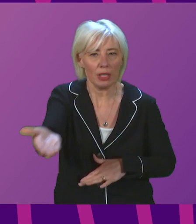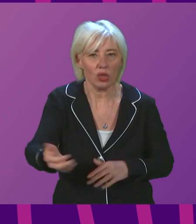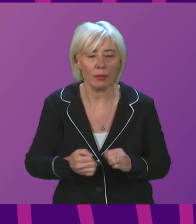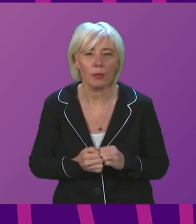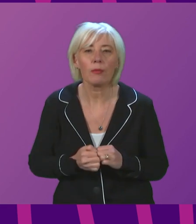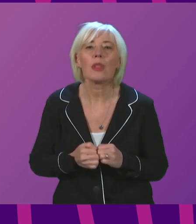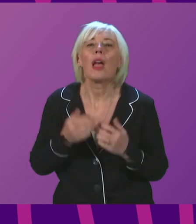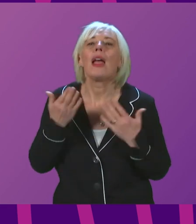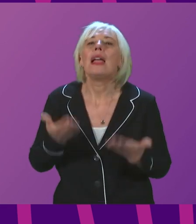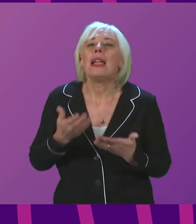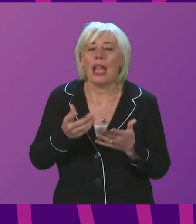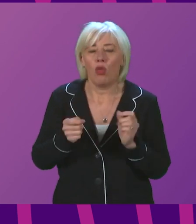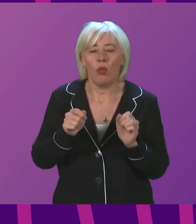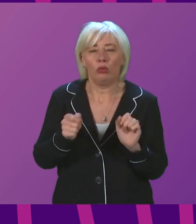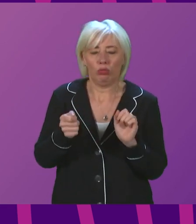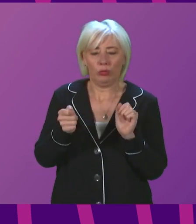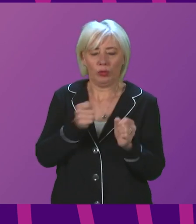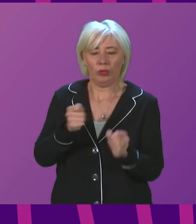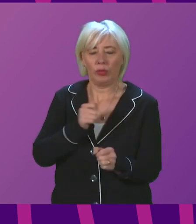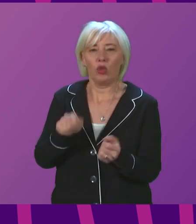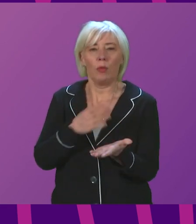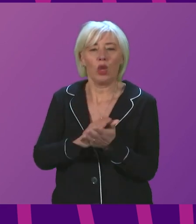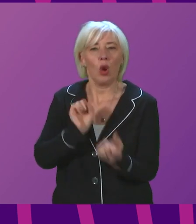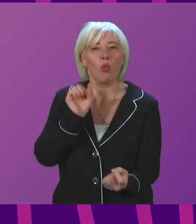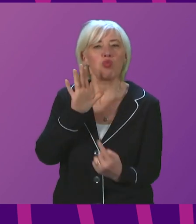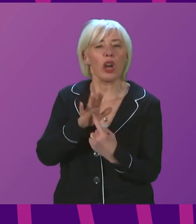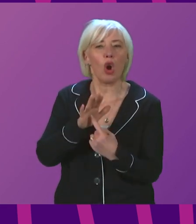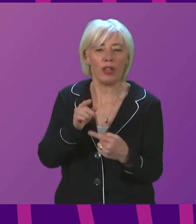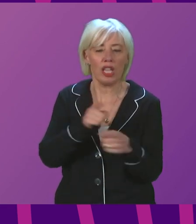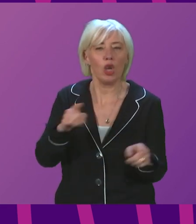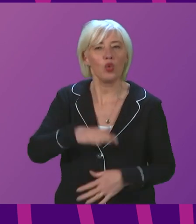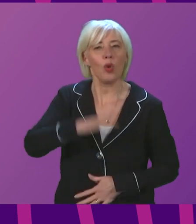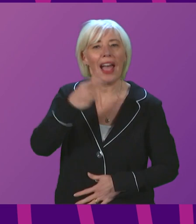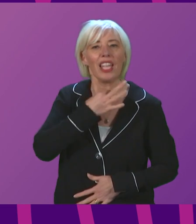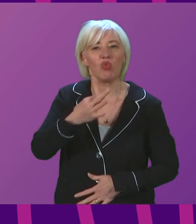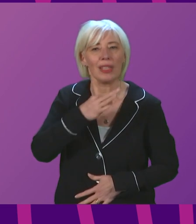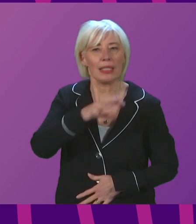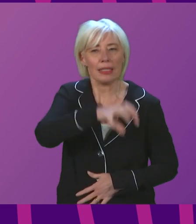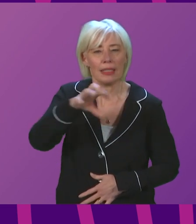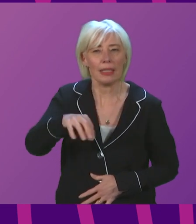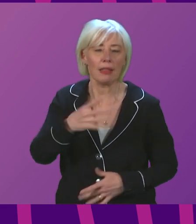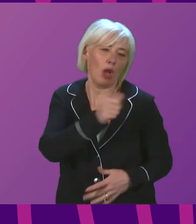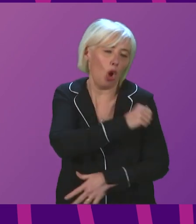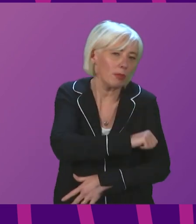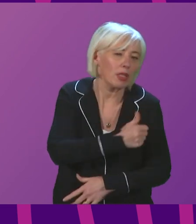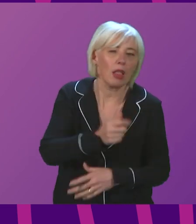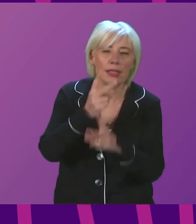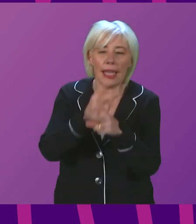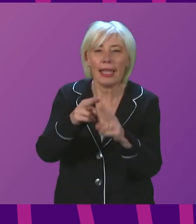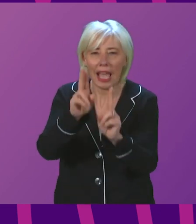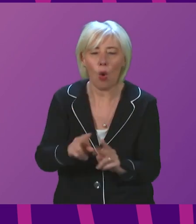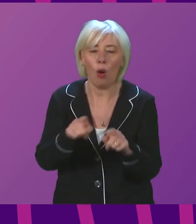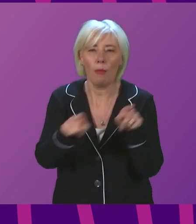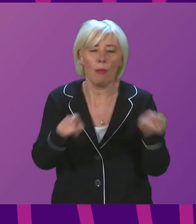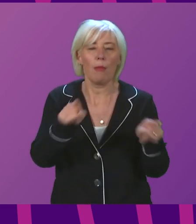will flex its approach as necessary to ensure priority is given to higher risk settings such as hospitals and care homes where outbreaks can